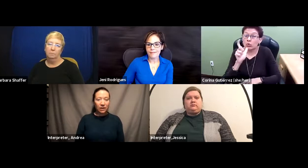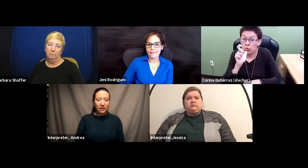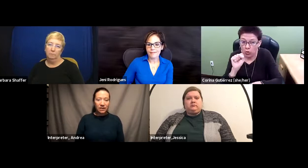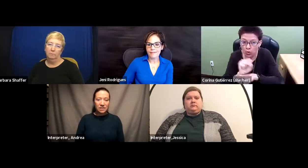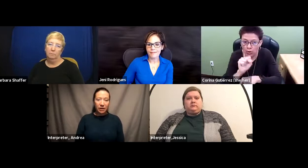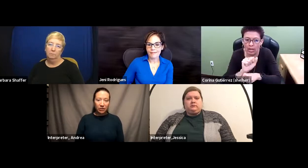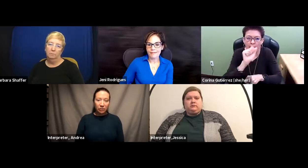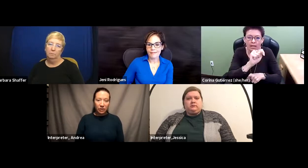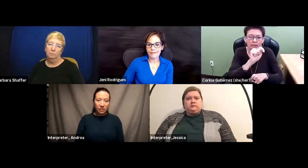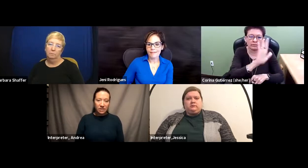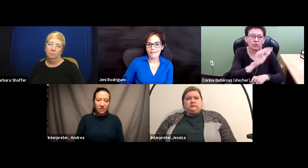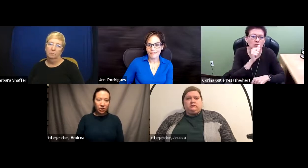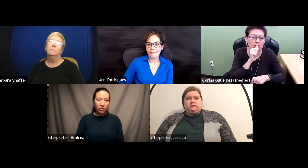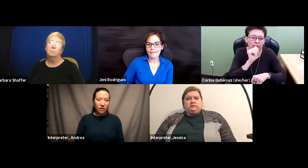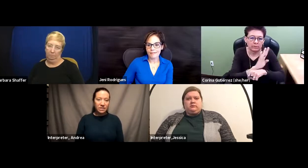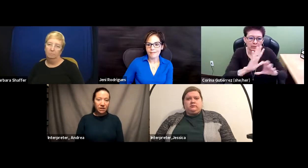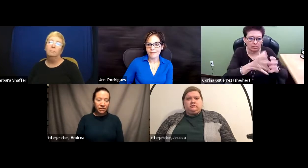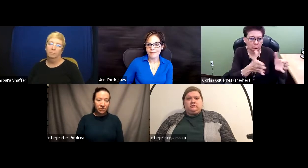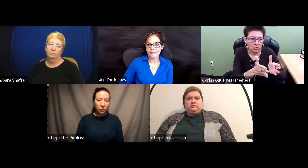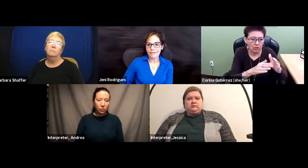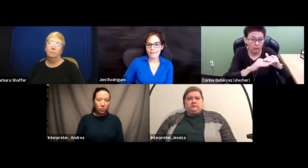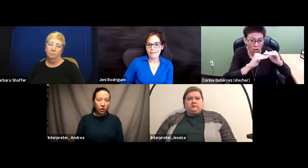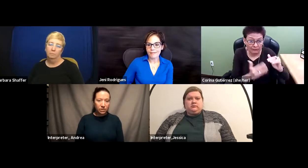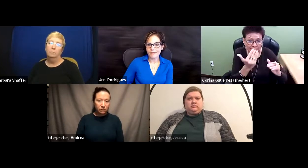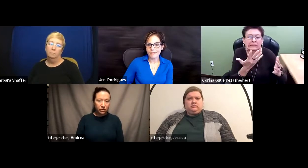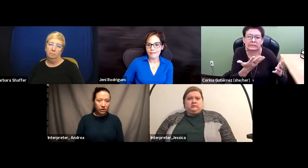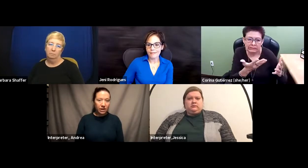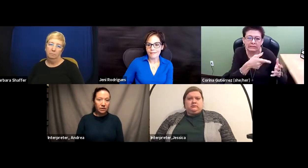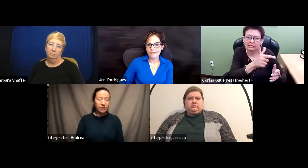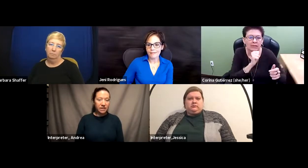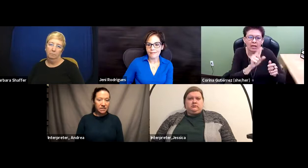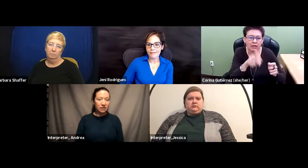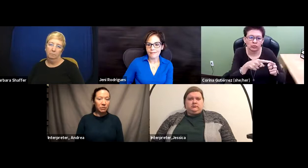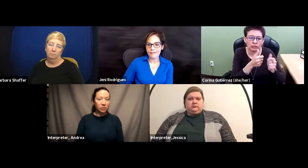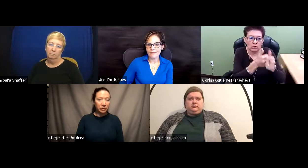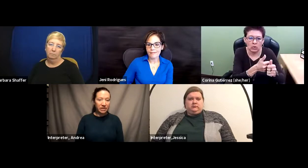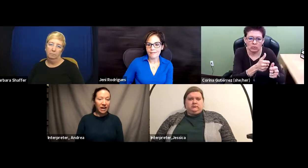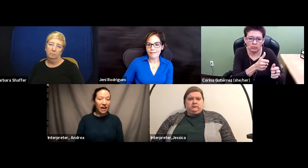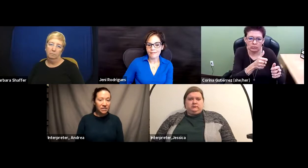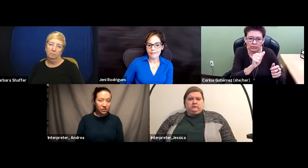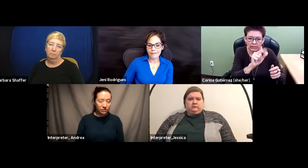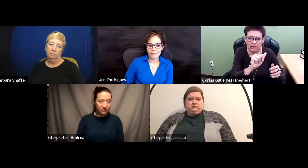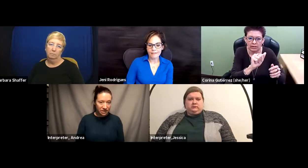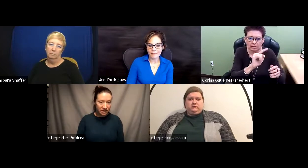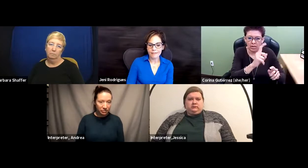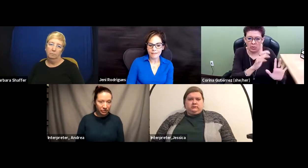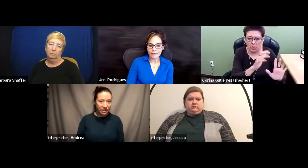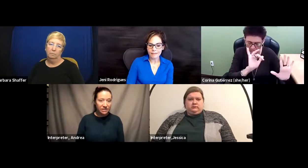is about employment. So a deaf individual who works for a place of employment that has under 15 employees